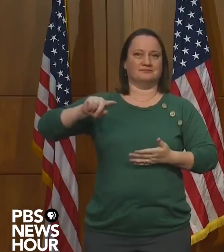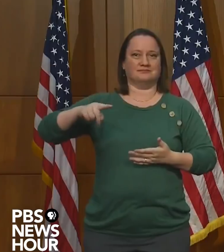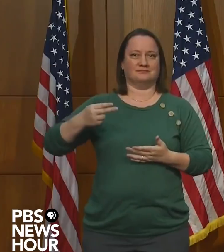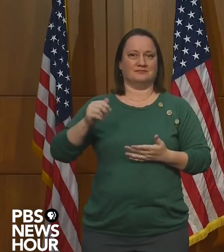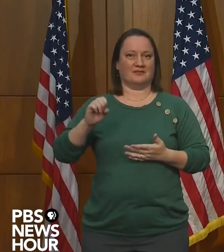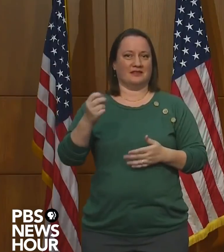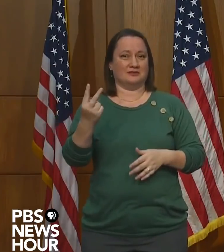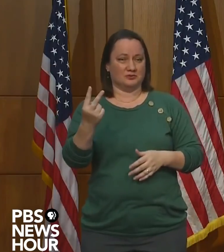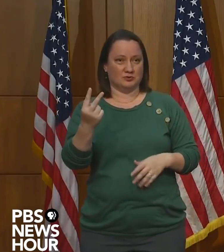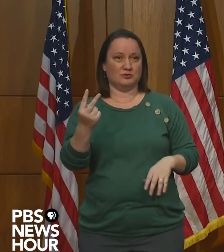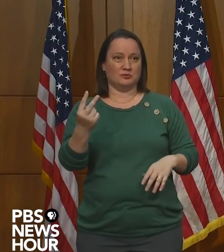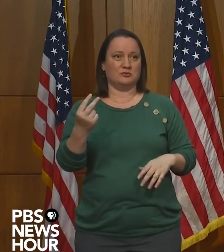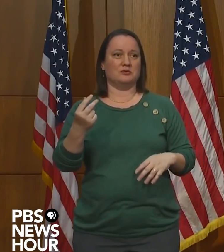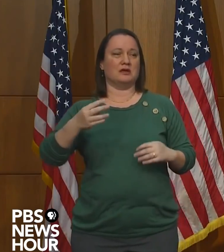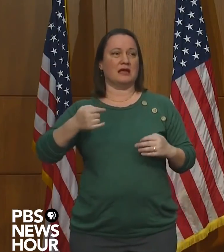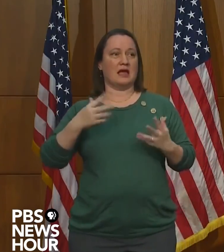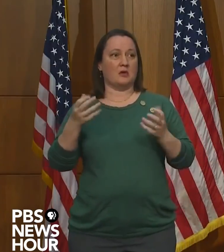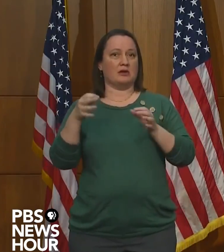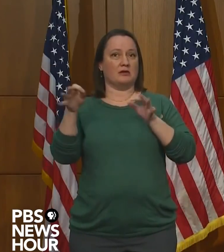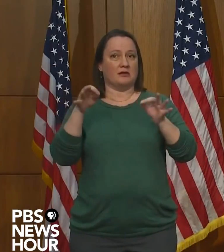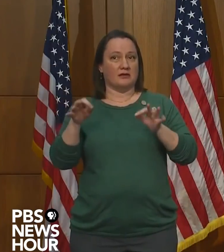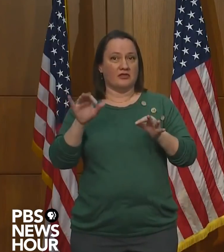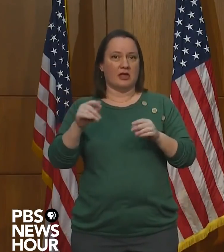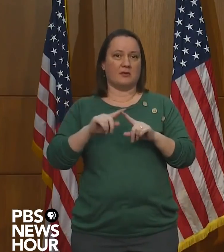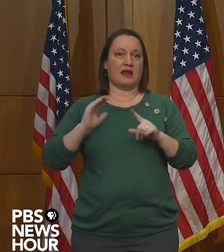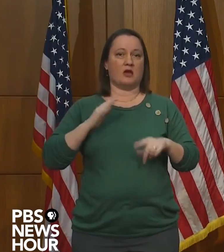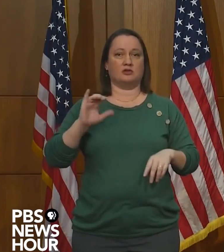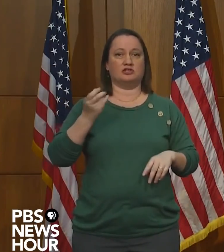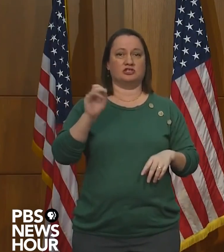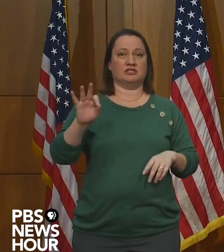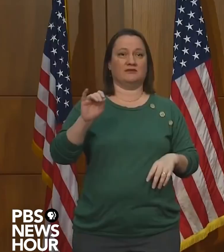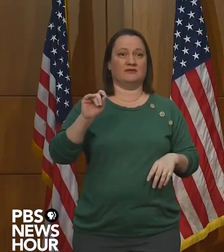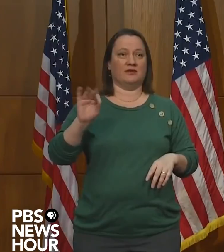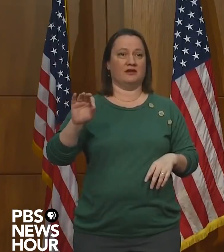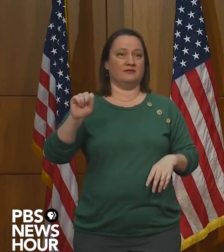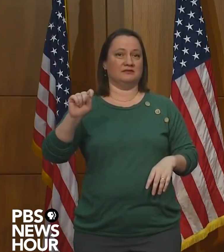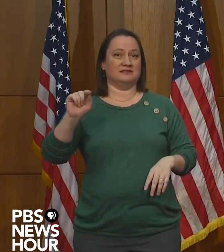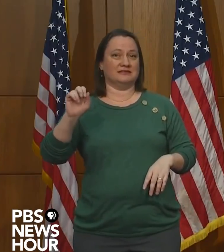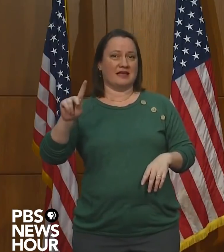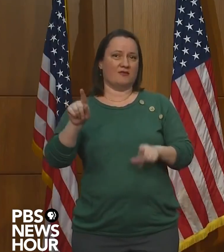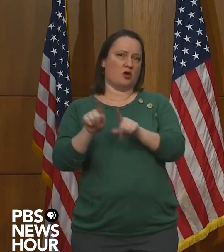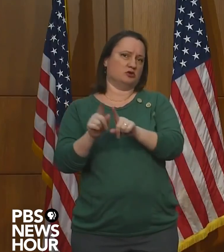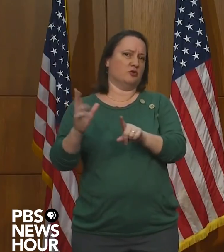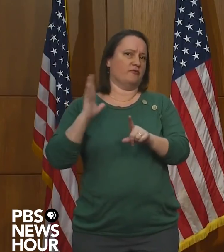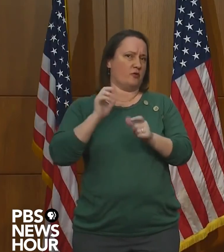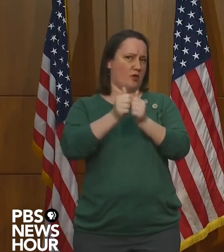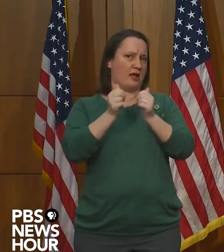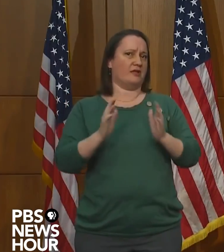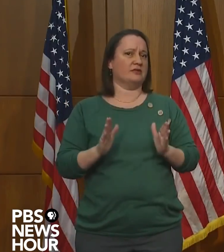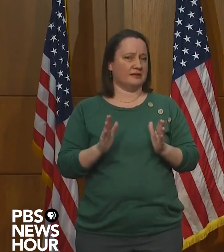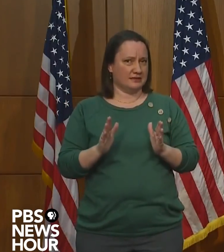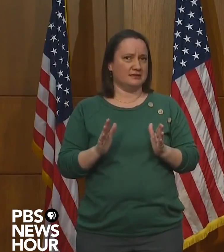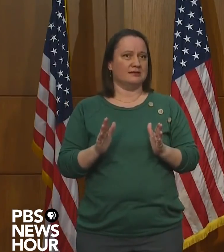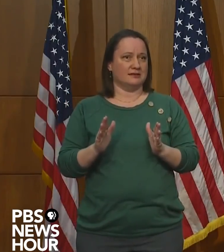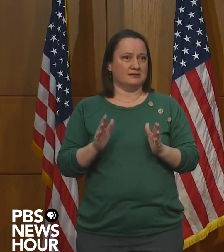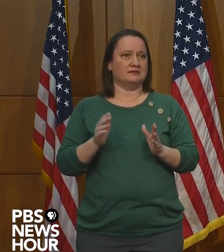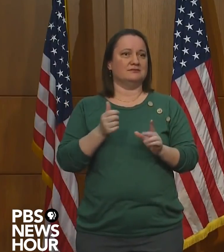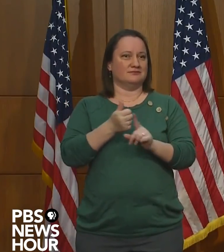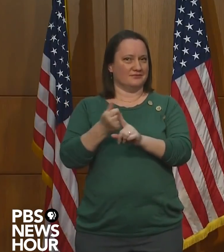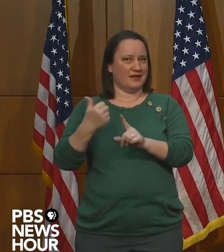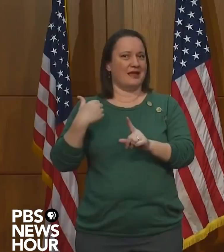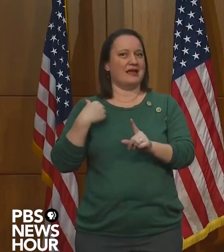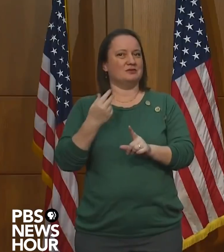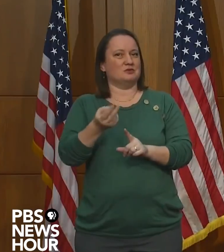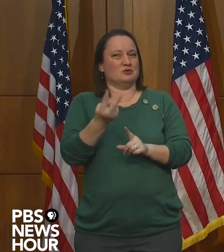to go through this with you, but our chief of staff is also a former athlete and also has two young